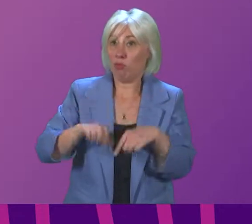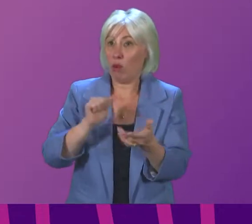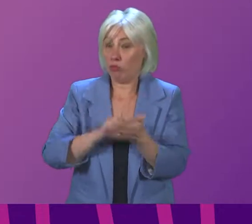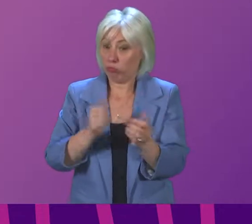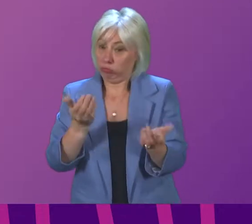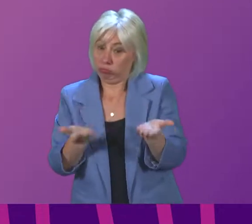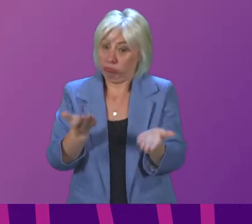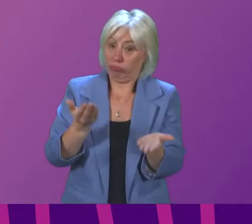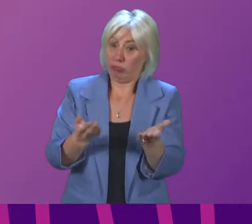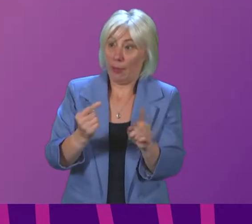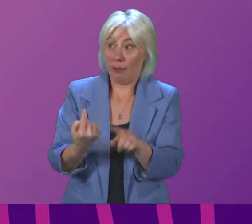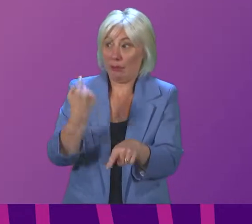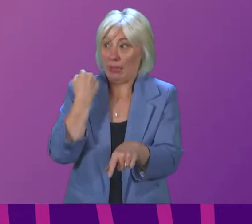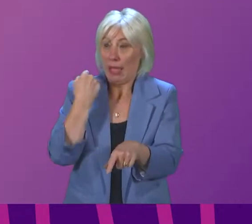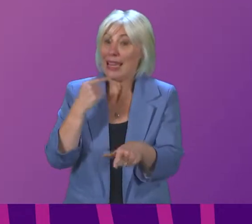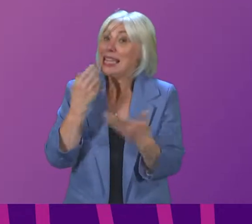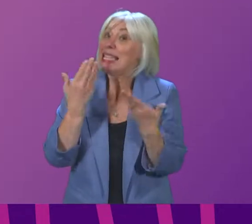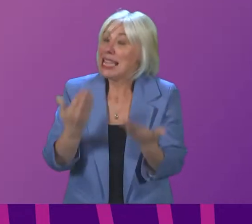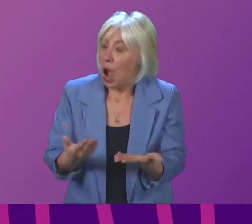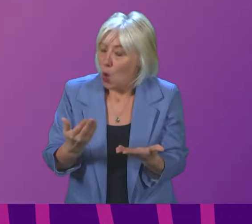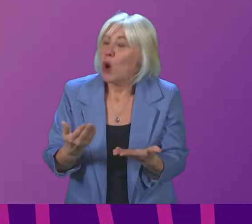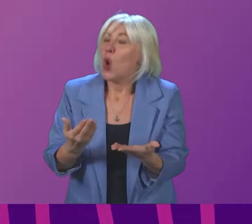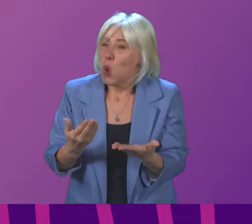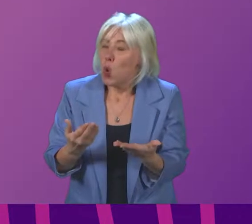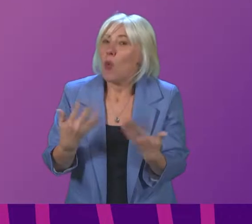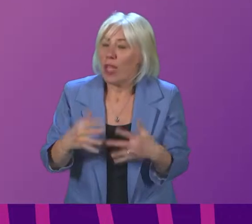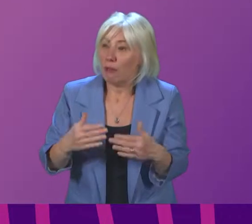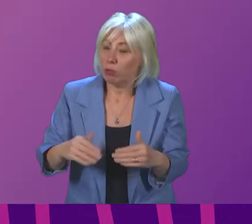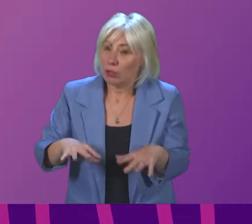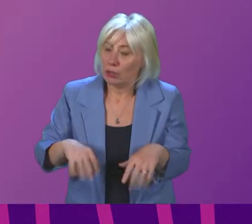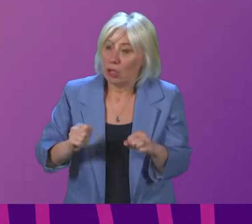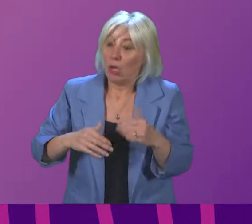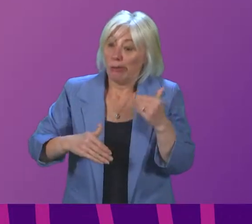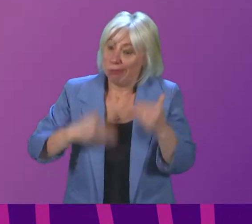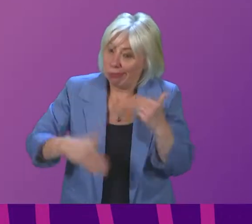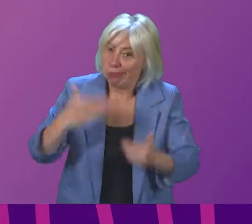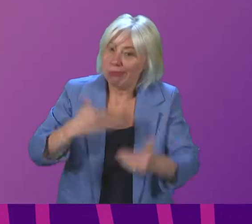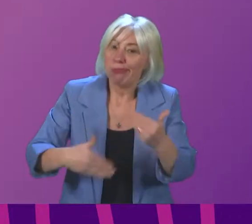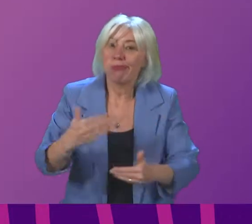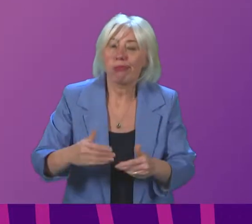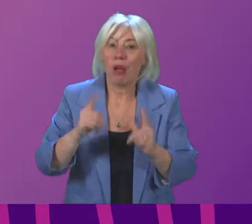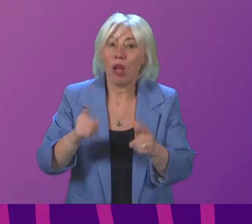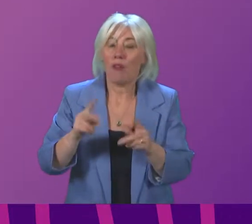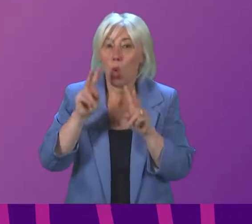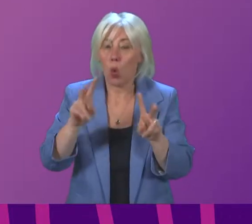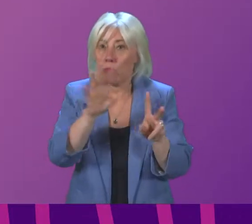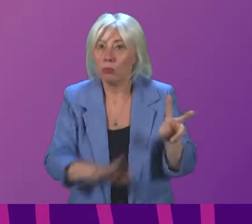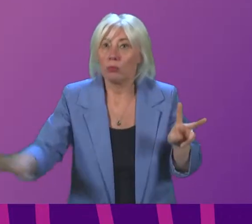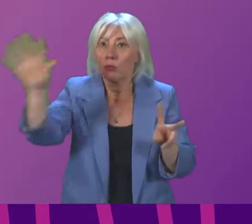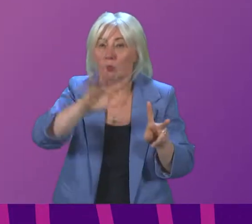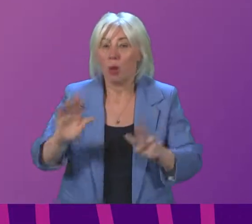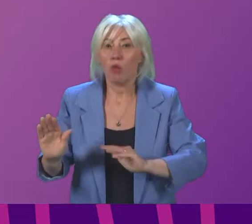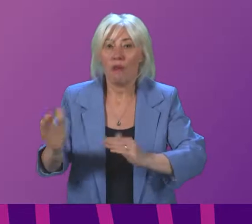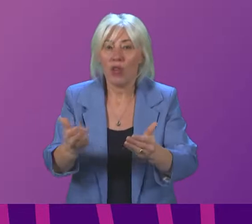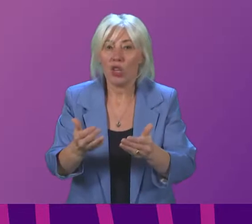that was then, this is now, and we've got to significantly increase the pace, and therefore we look again across the whole of the provision and